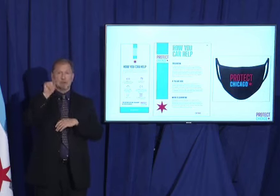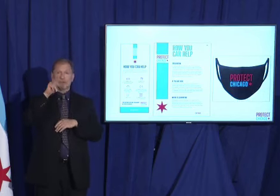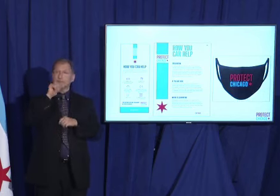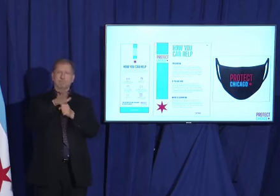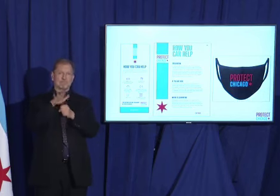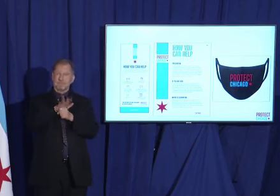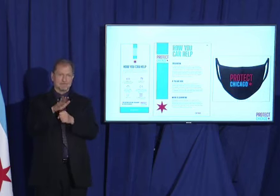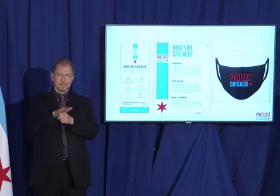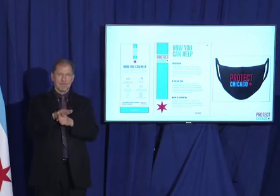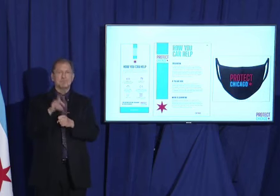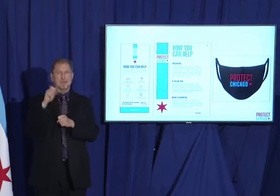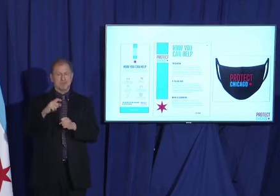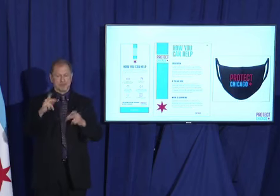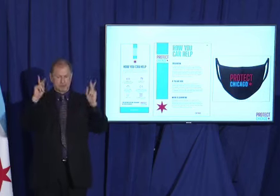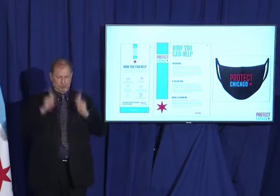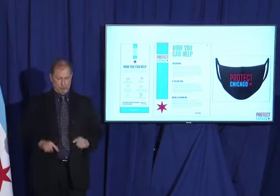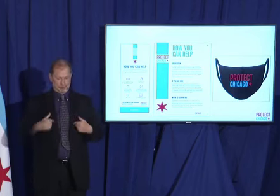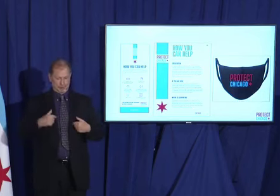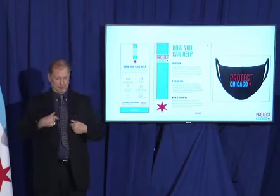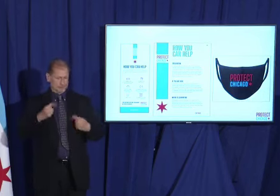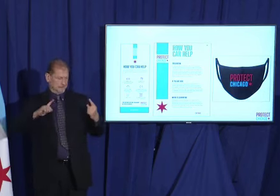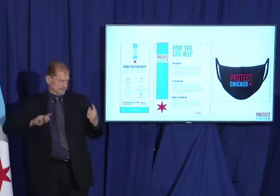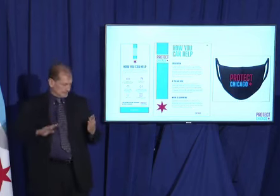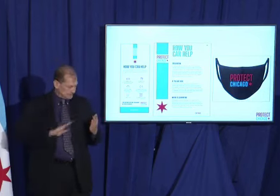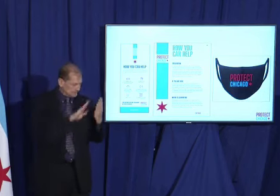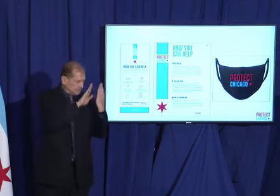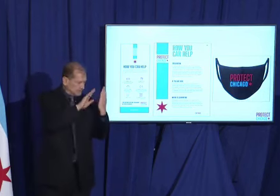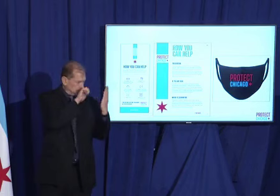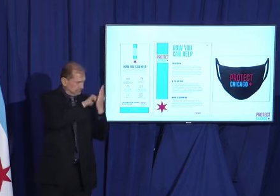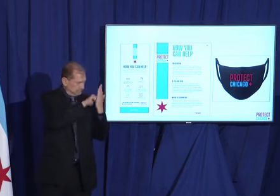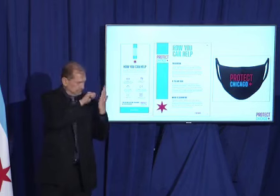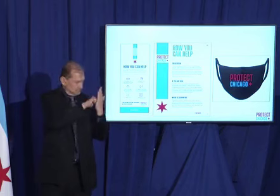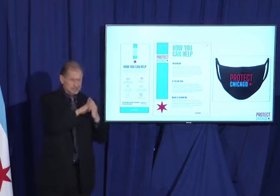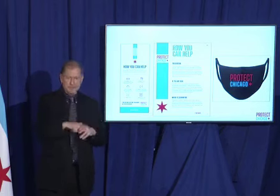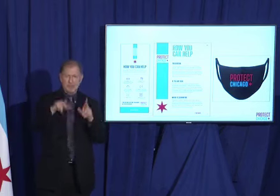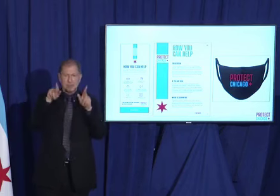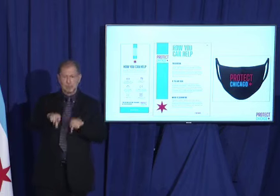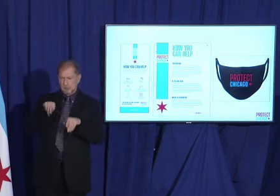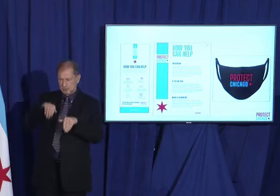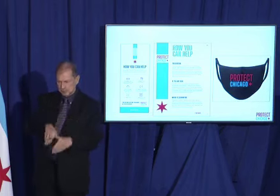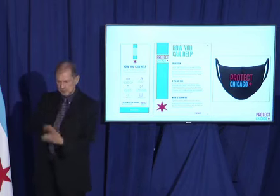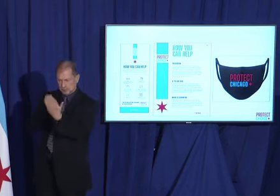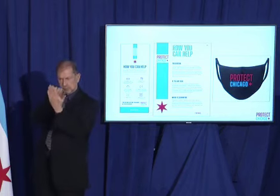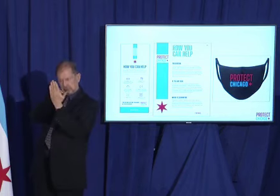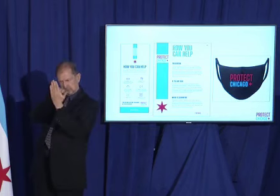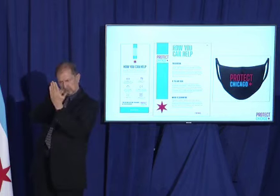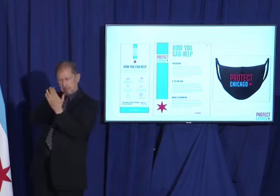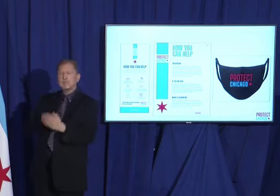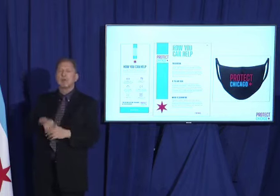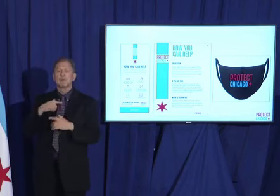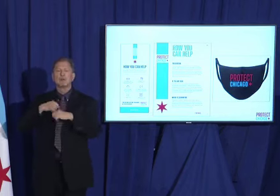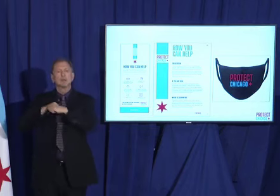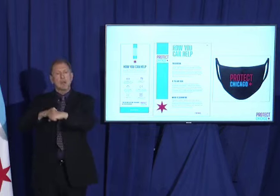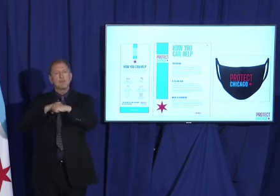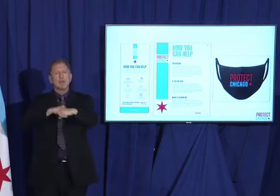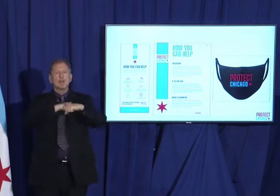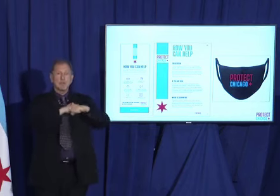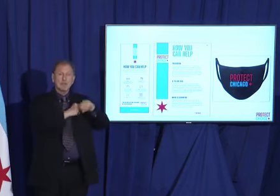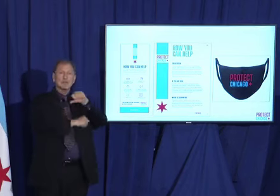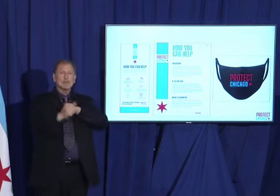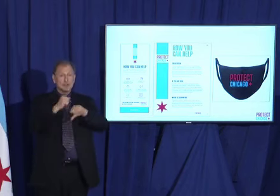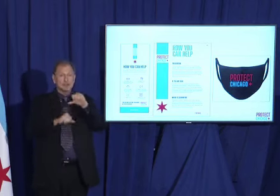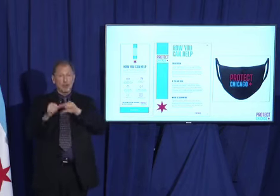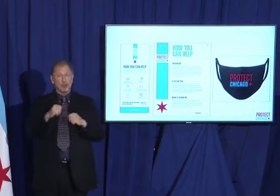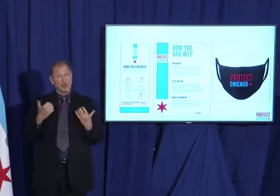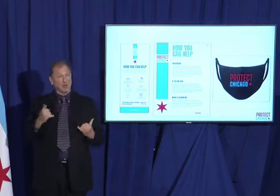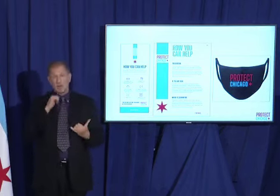is going to be indispensable as part of our ongoing efforts to protect each other during this difficult